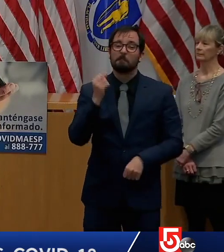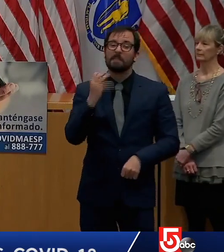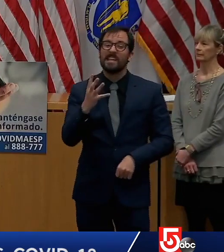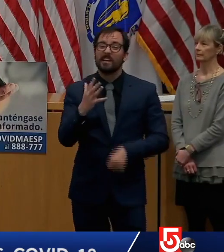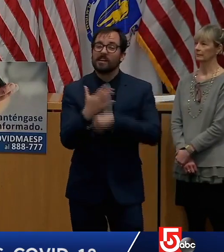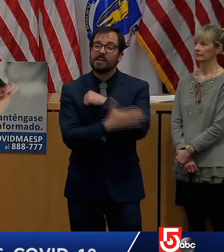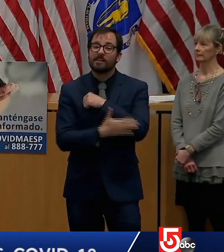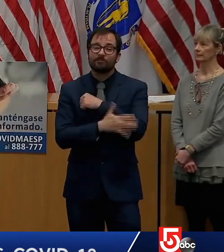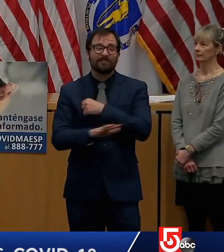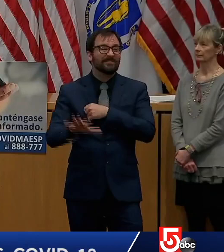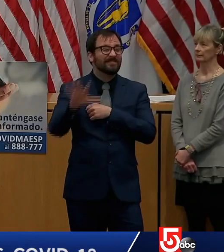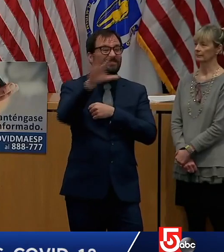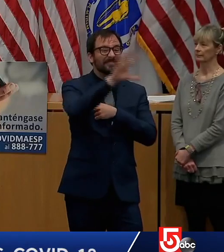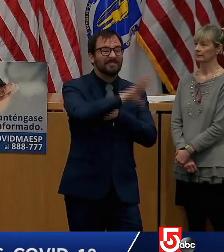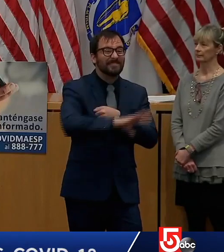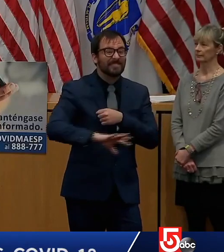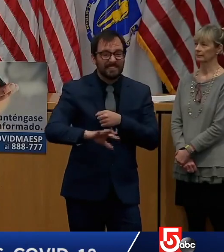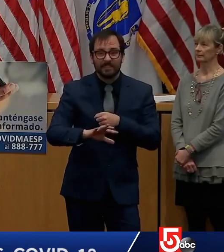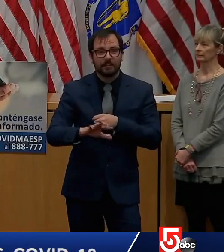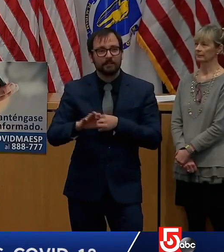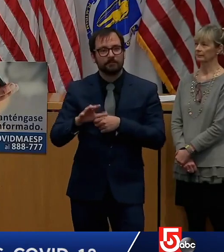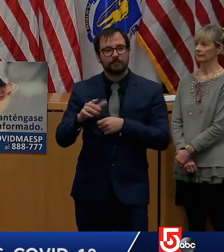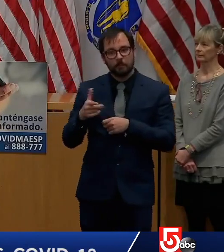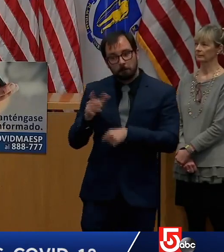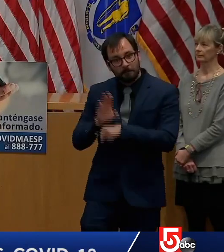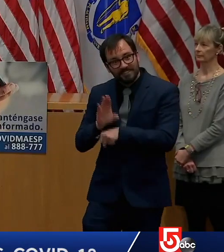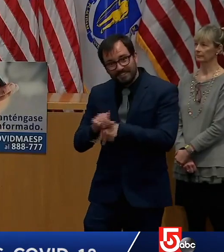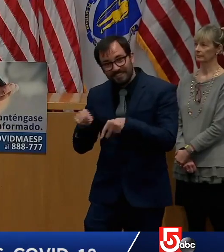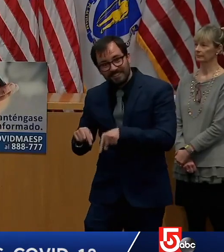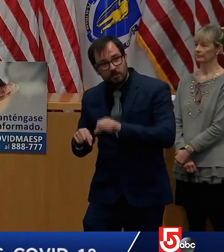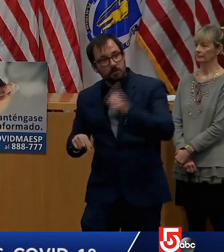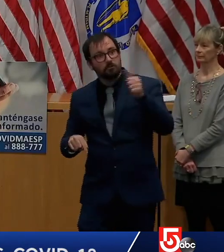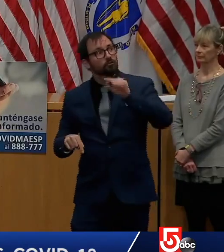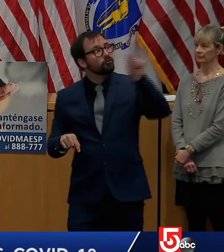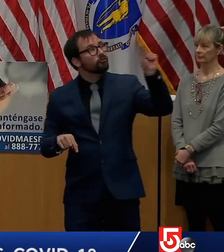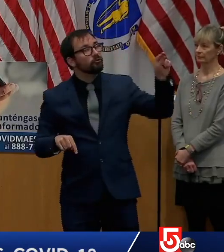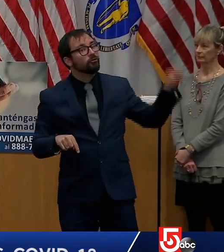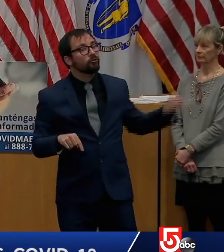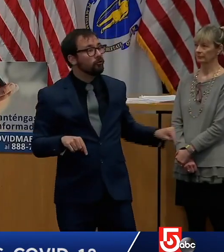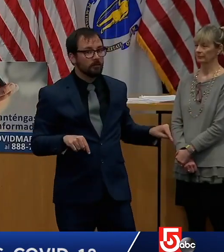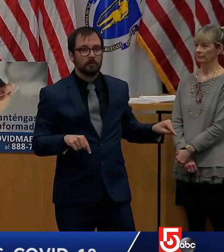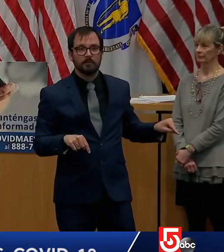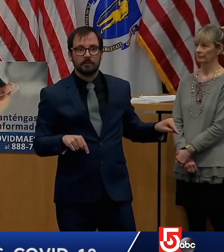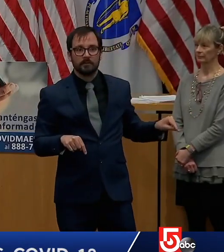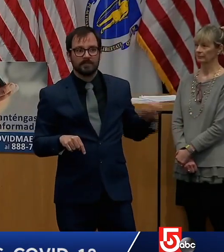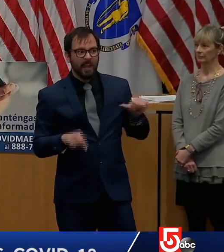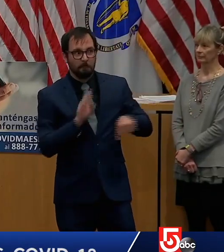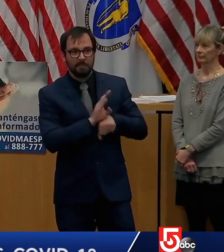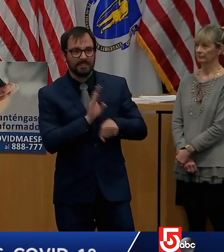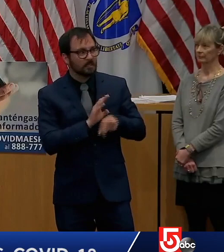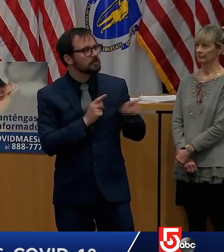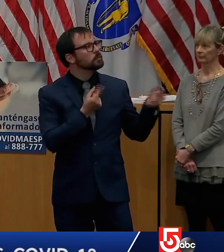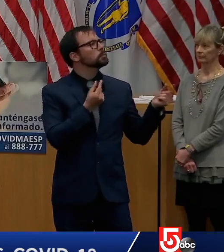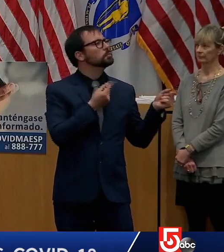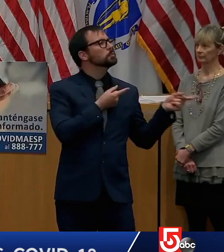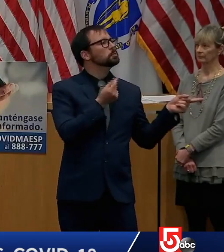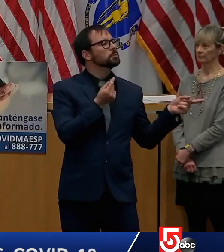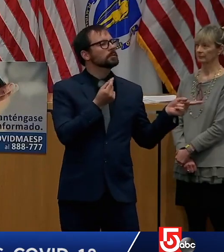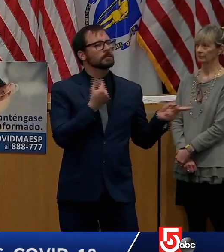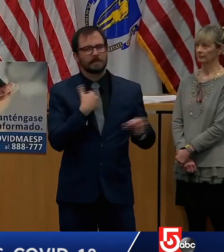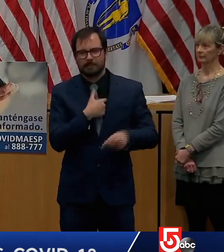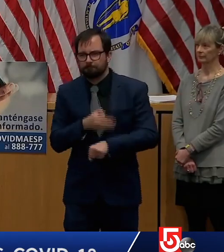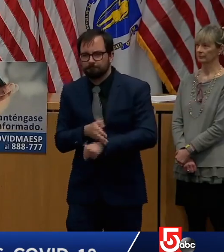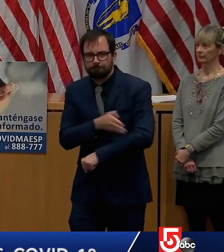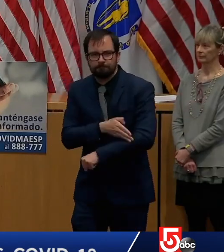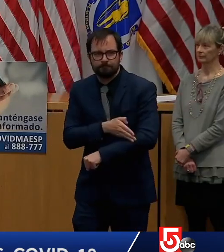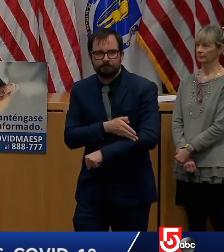in other countries about how people are thinking about this going forward. And I don't see, you